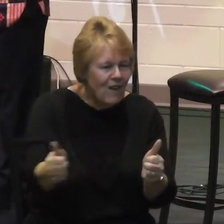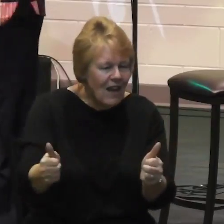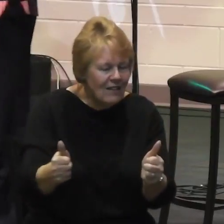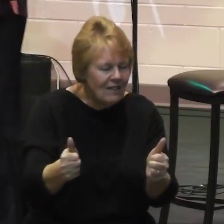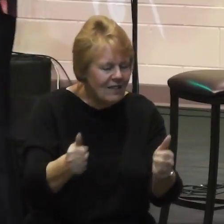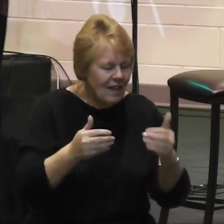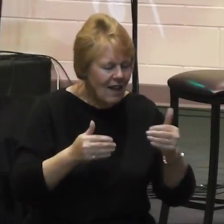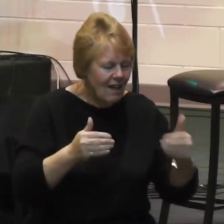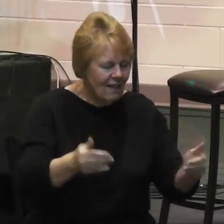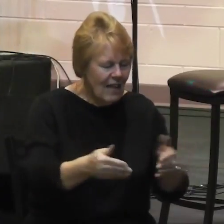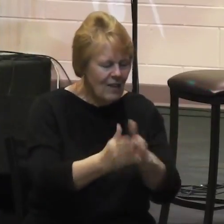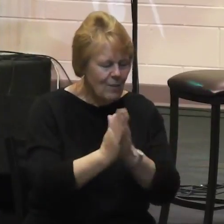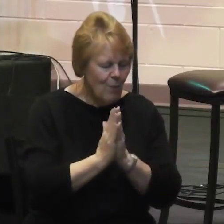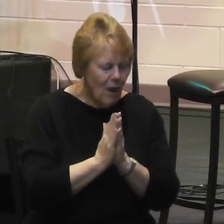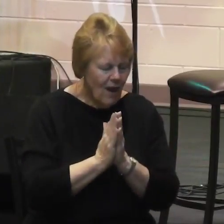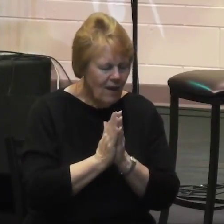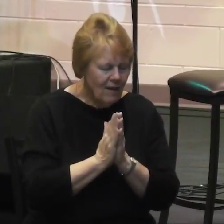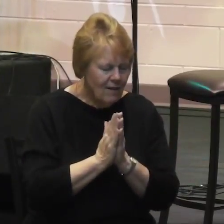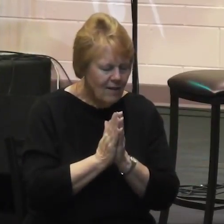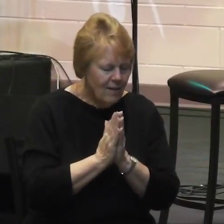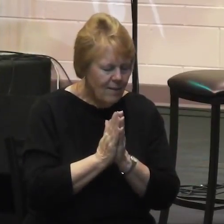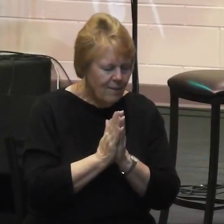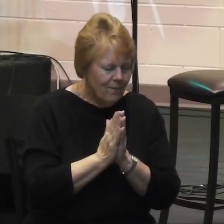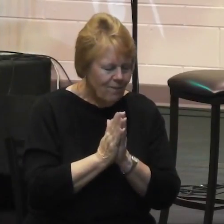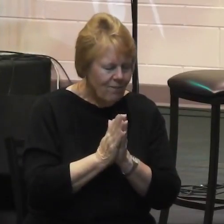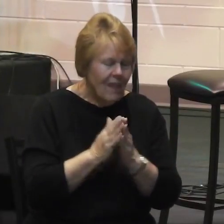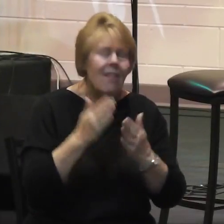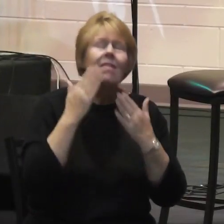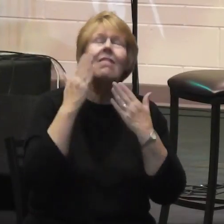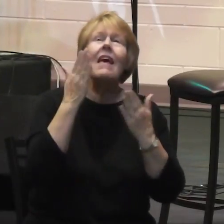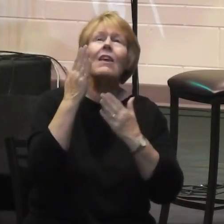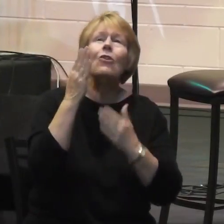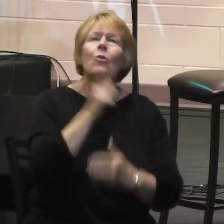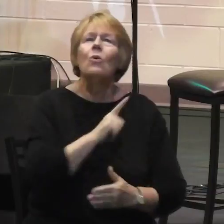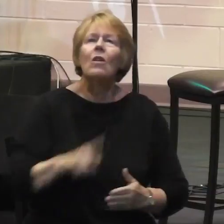Thank you, Lord Jesus, for your word that is alive today.